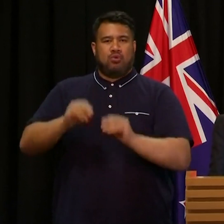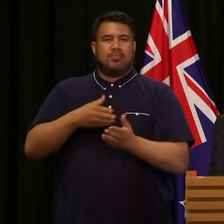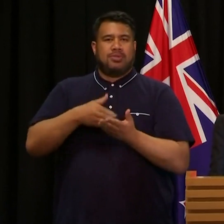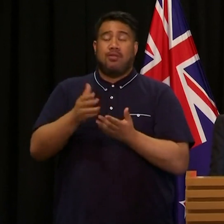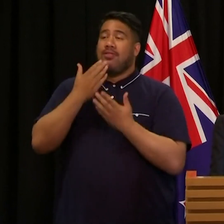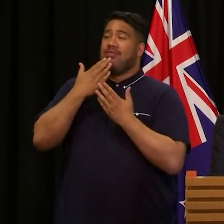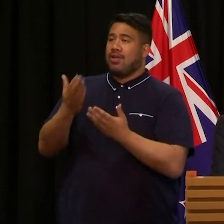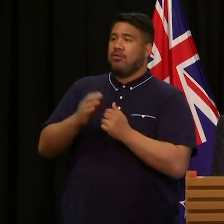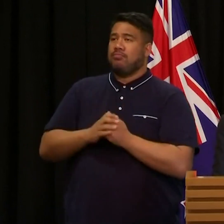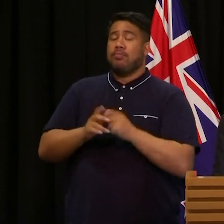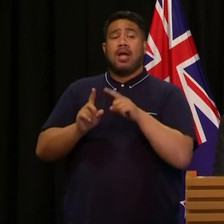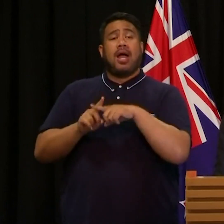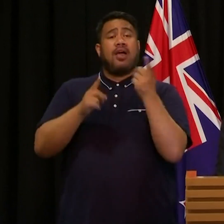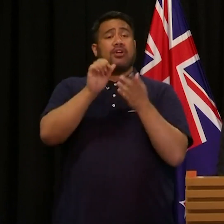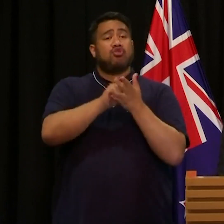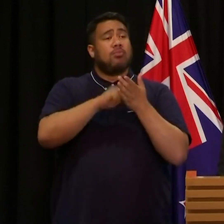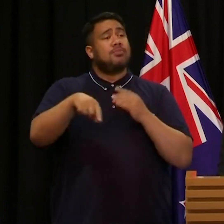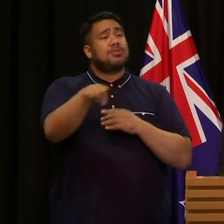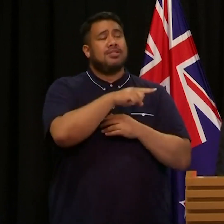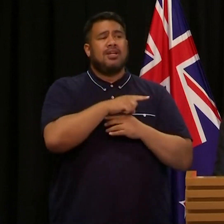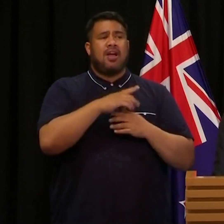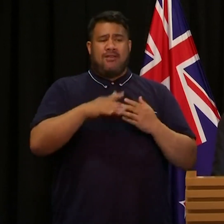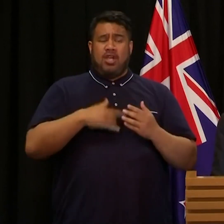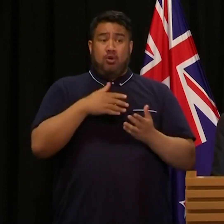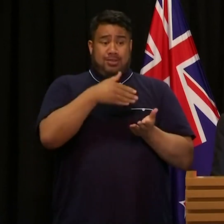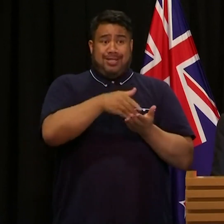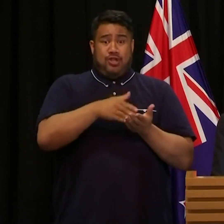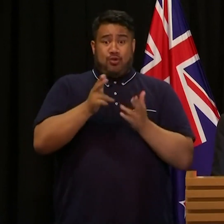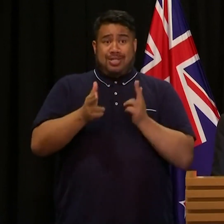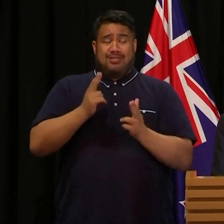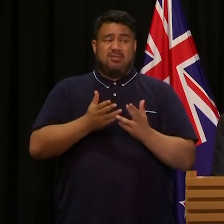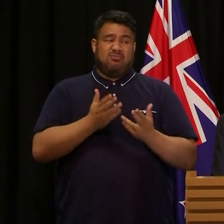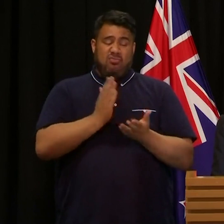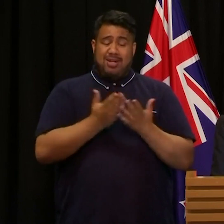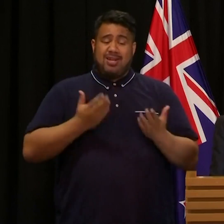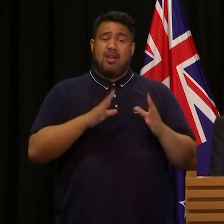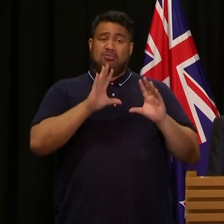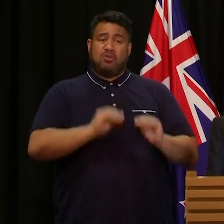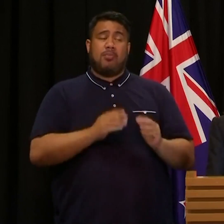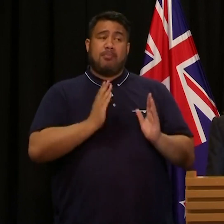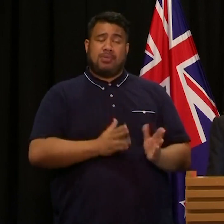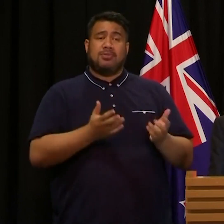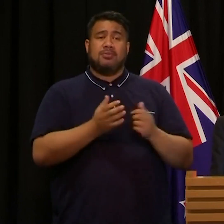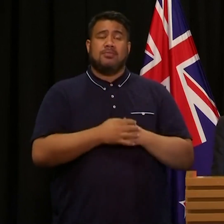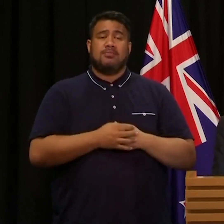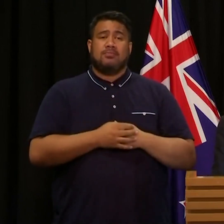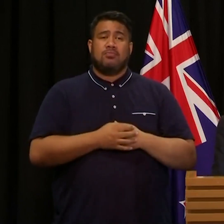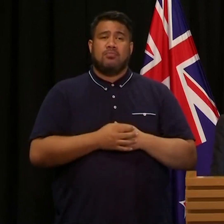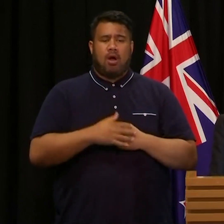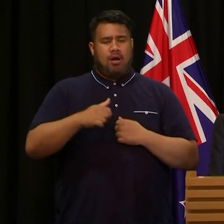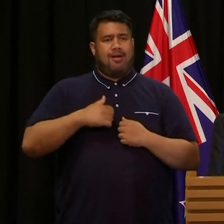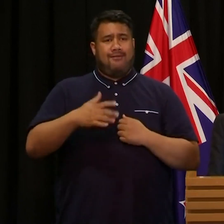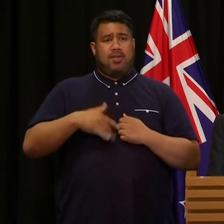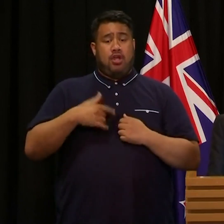For other dealers, sales should essentially now cease. My expectation is that these weapons will be